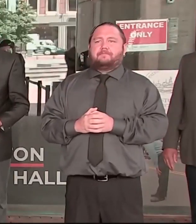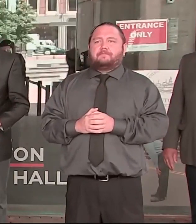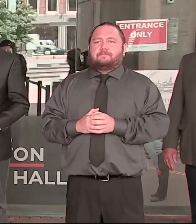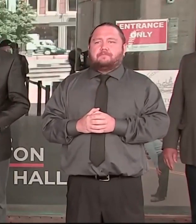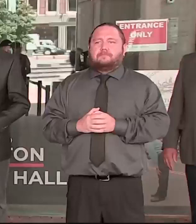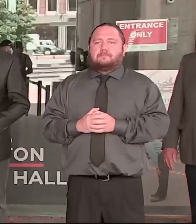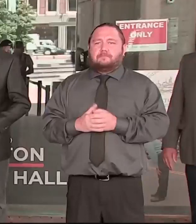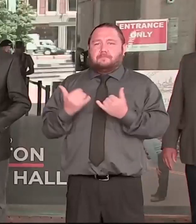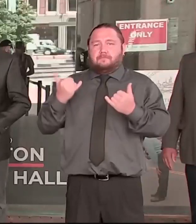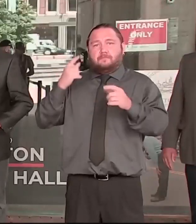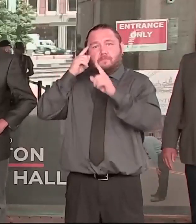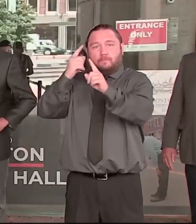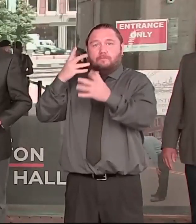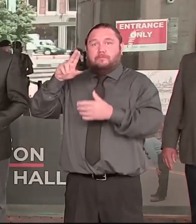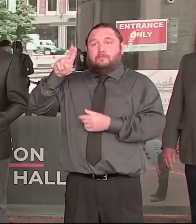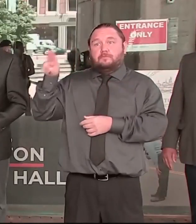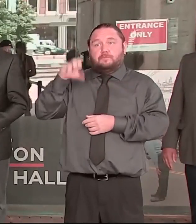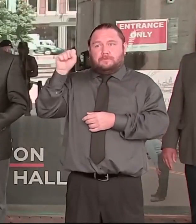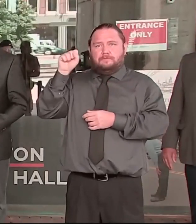but our nation.